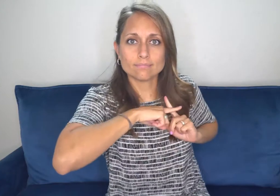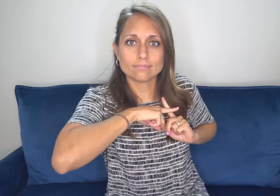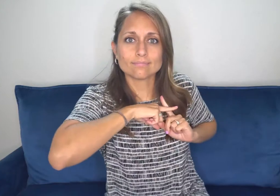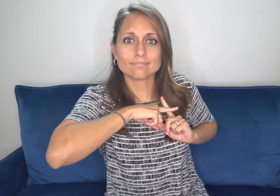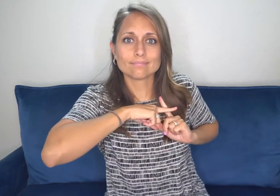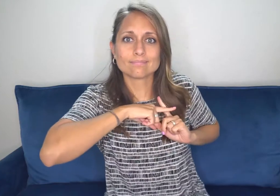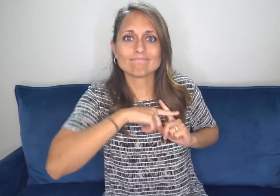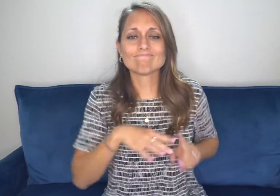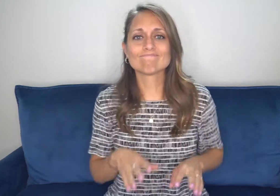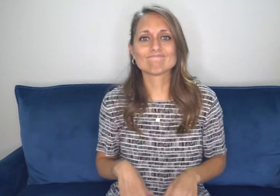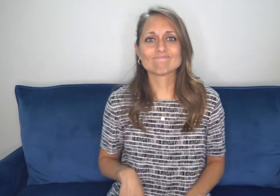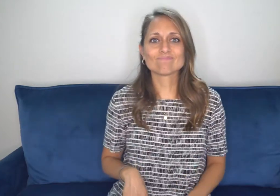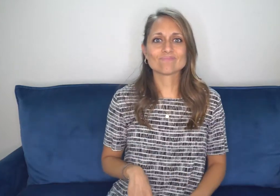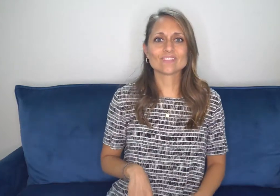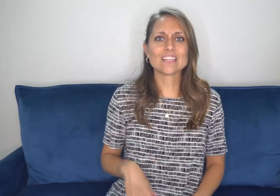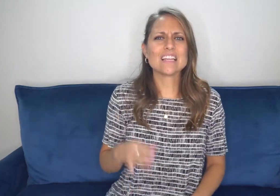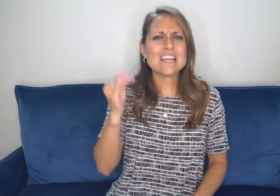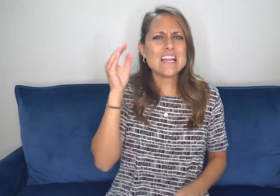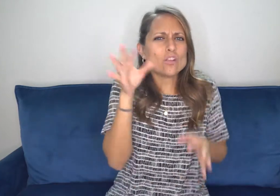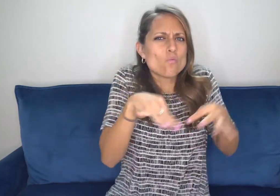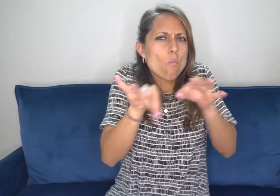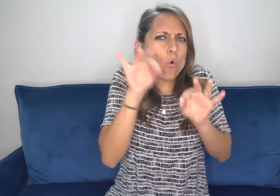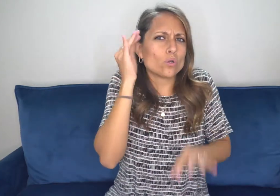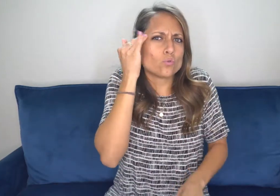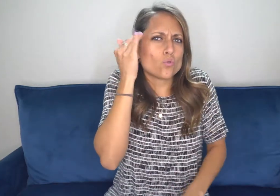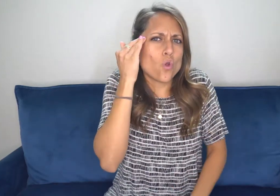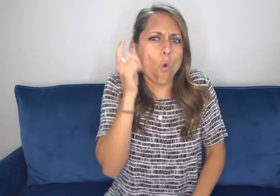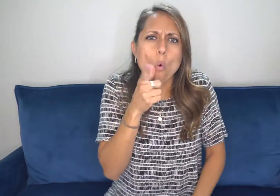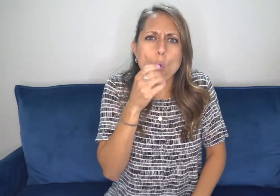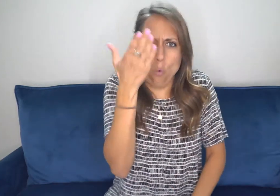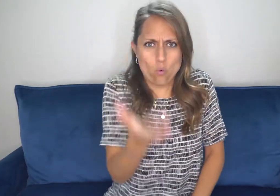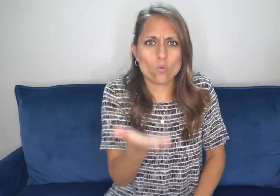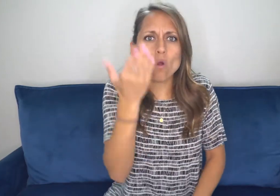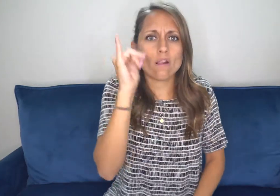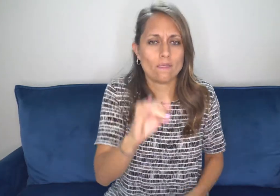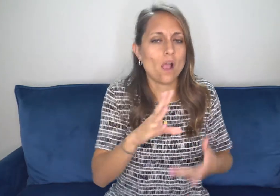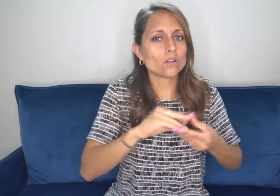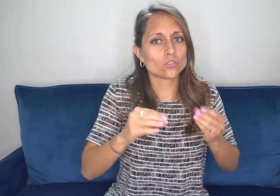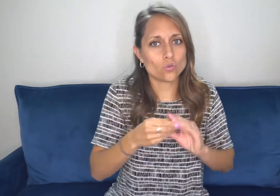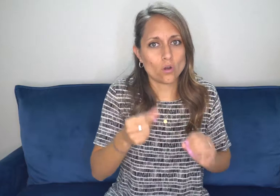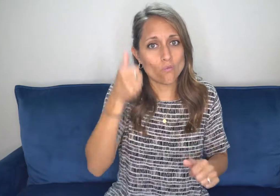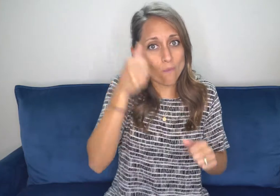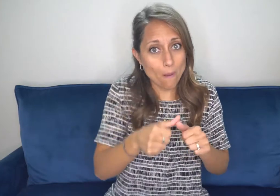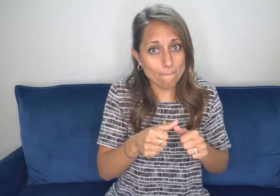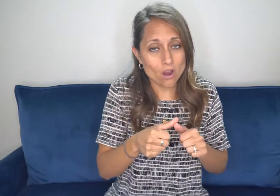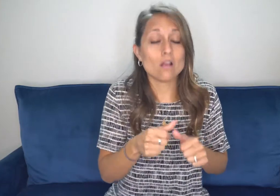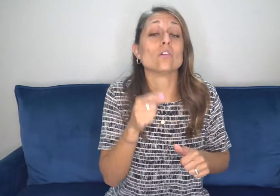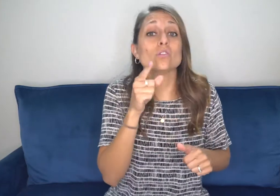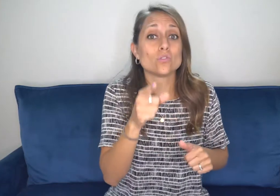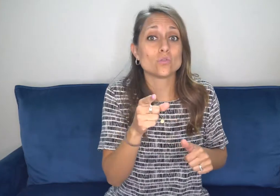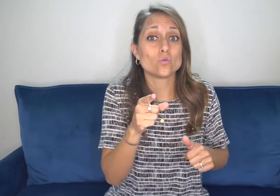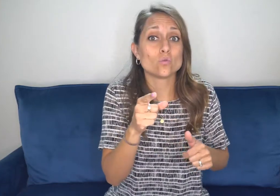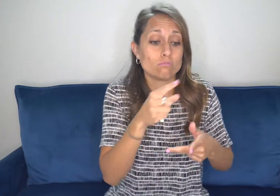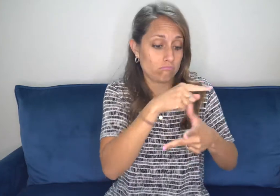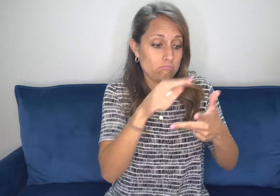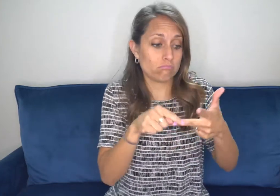It's so important to know who you are in the story, right? Remember we had mentioned, um, you are either that lost